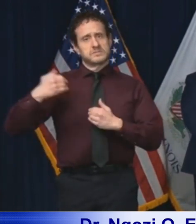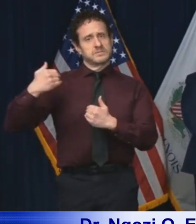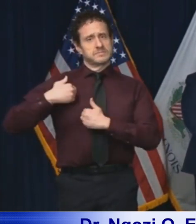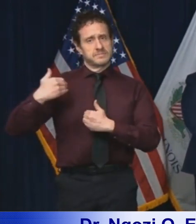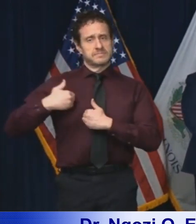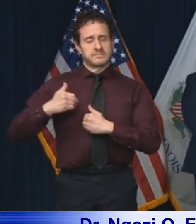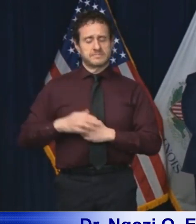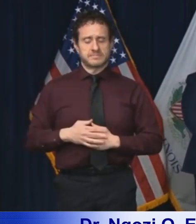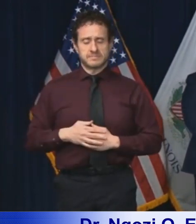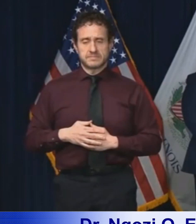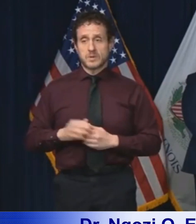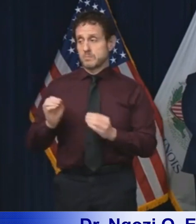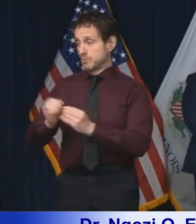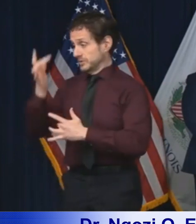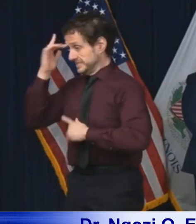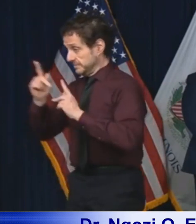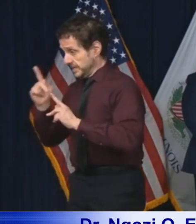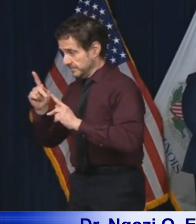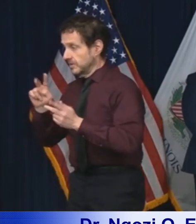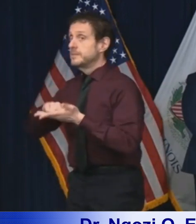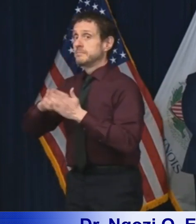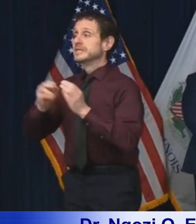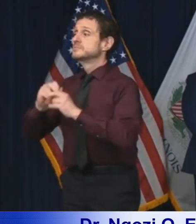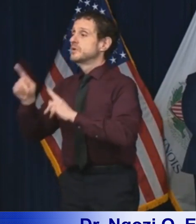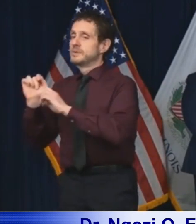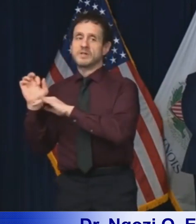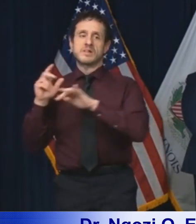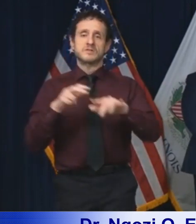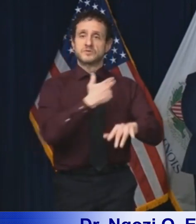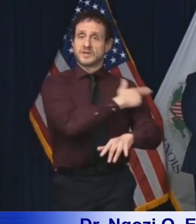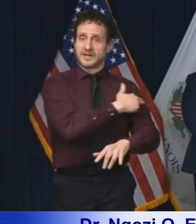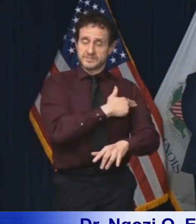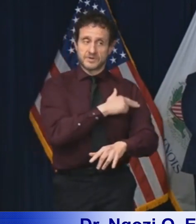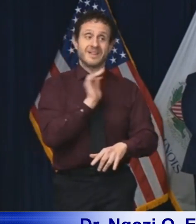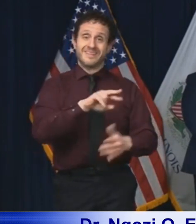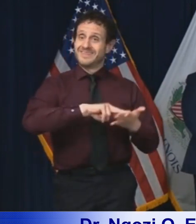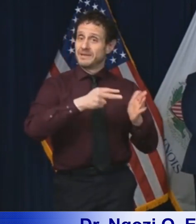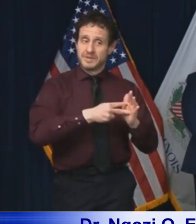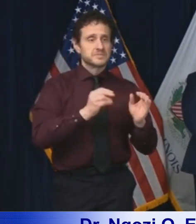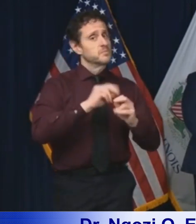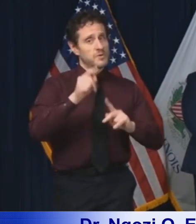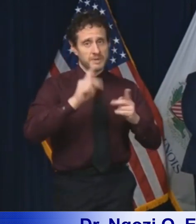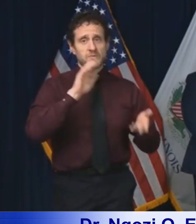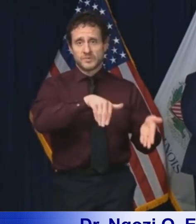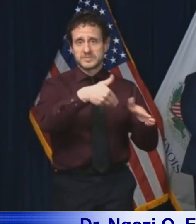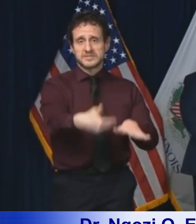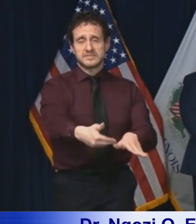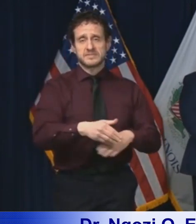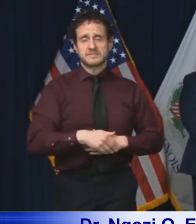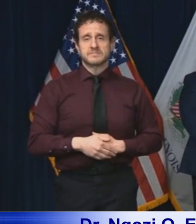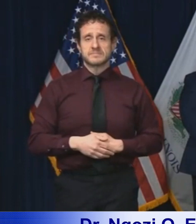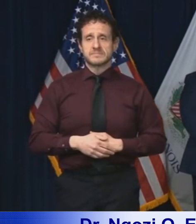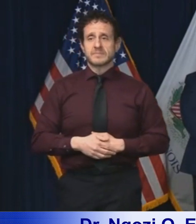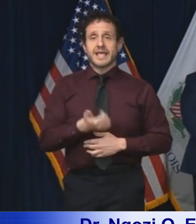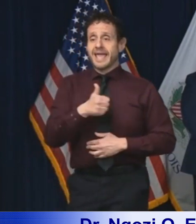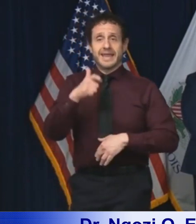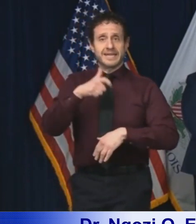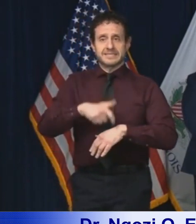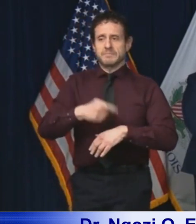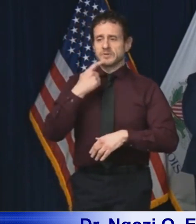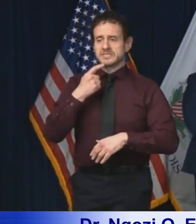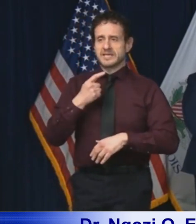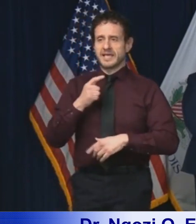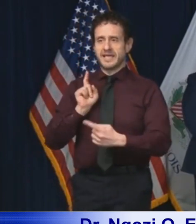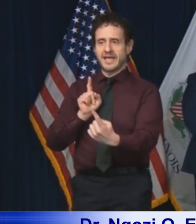means the more hospitalizations. The more hospitalizations means more deaths. So every gesture or